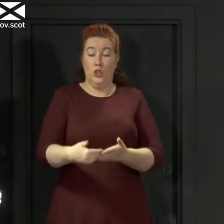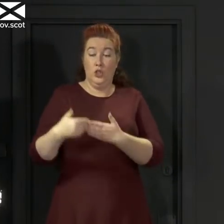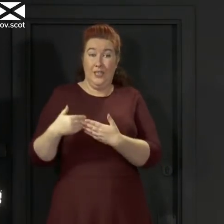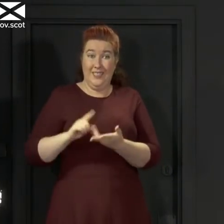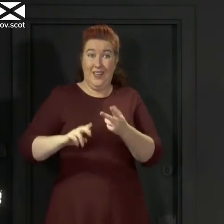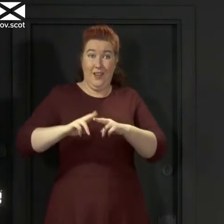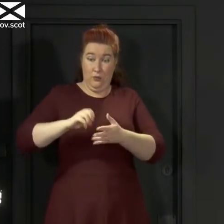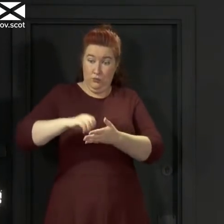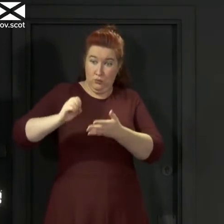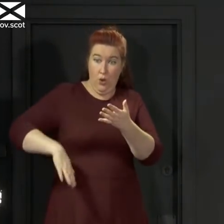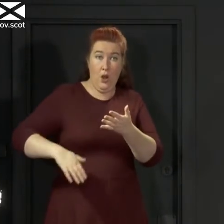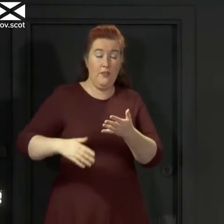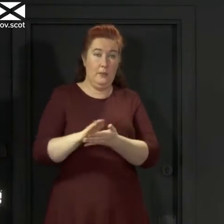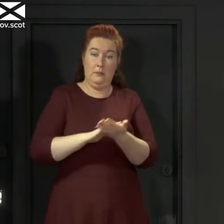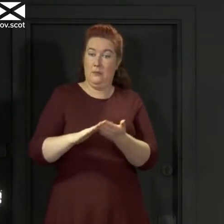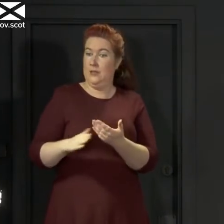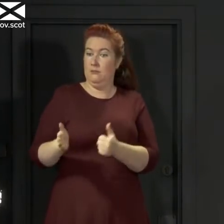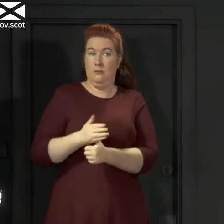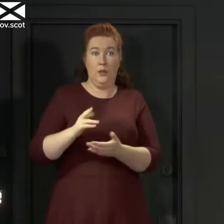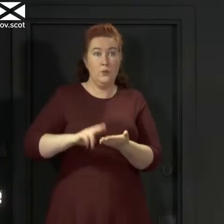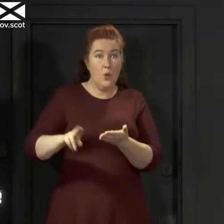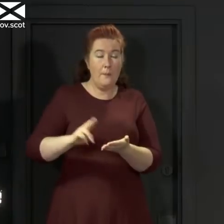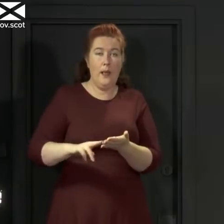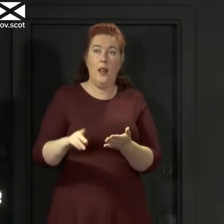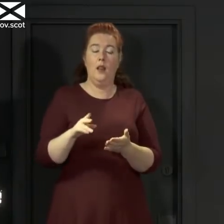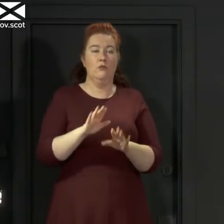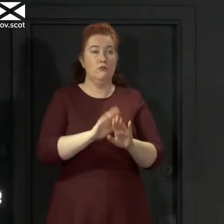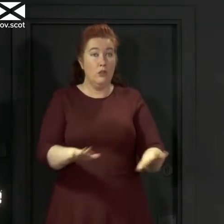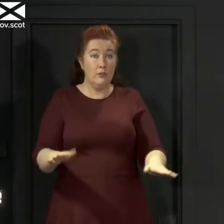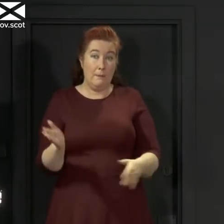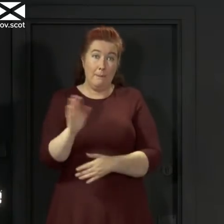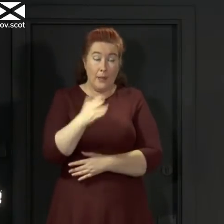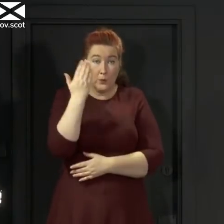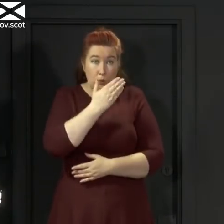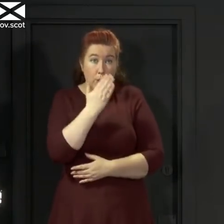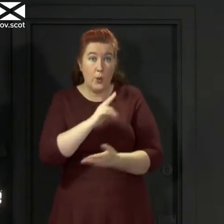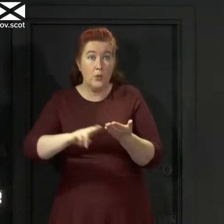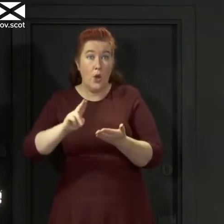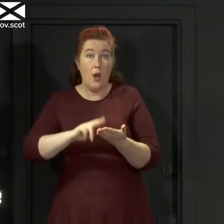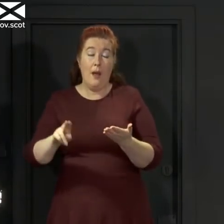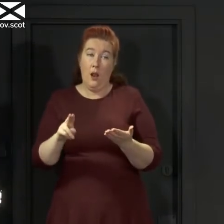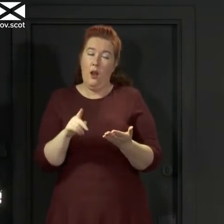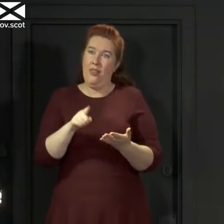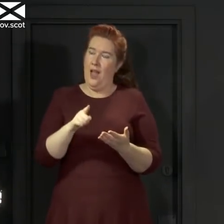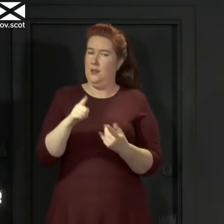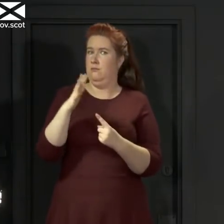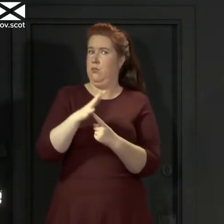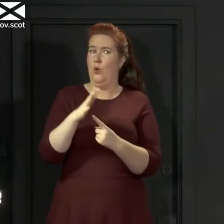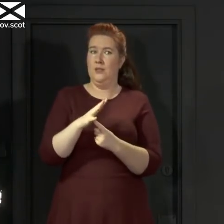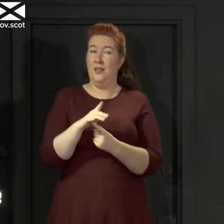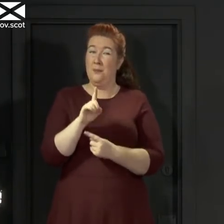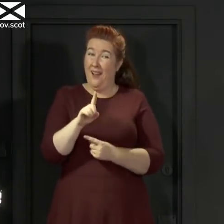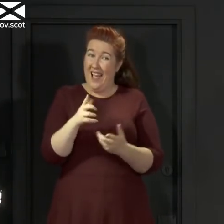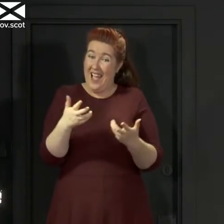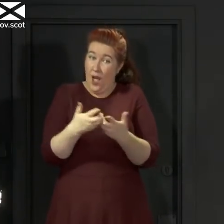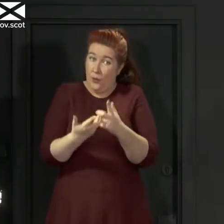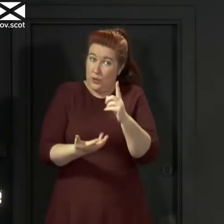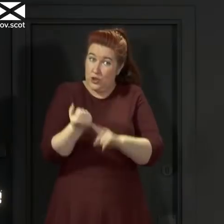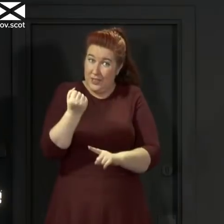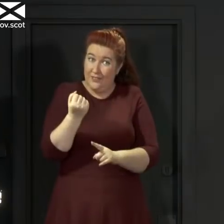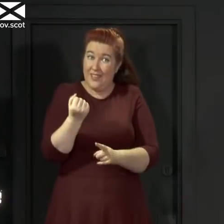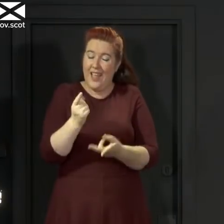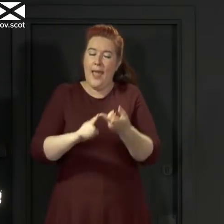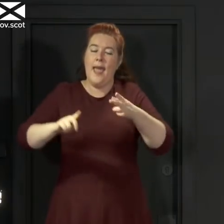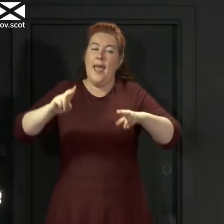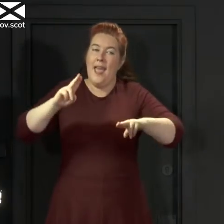children to go back to school full time, are really important priorities. And to be frank, they are only achievable if levels